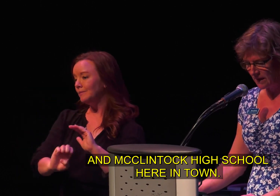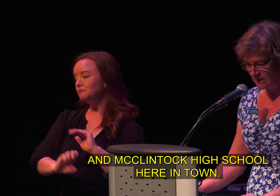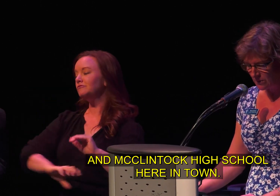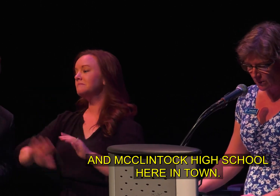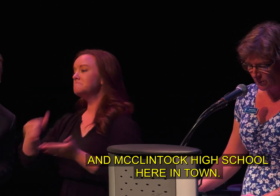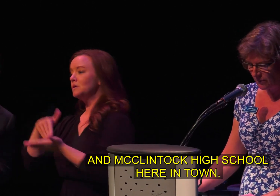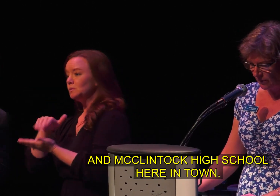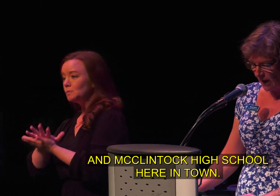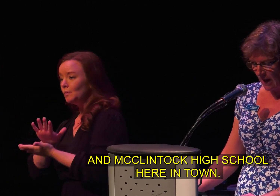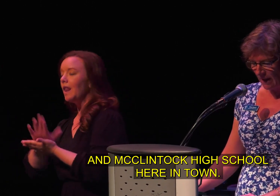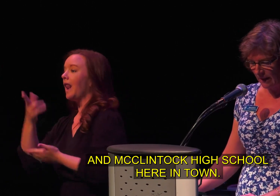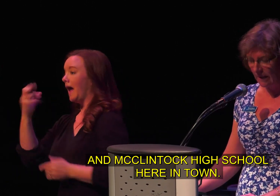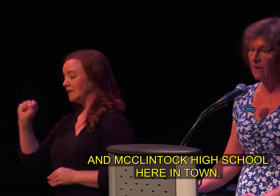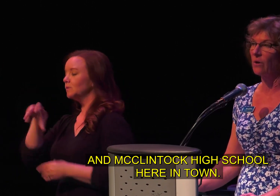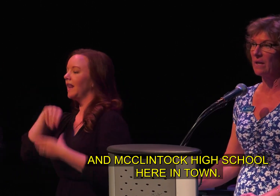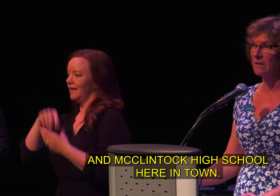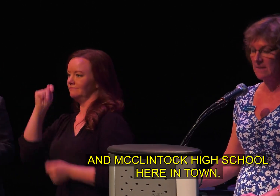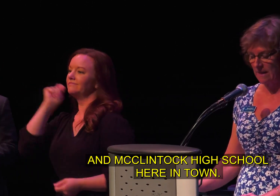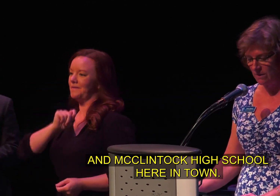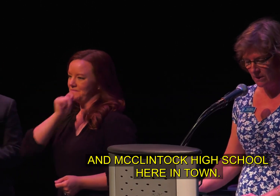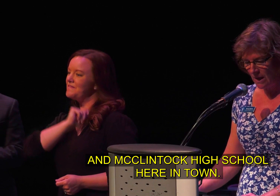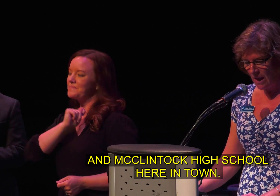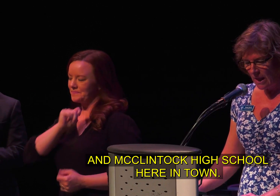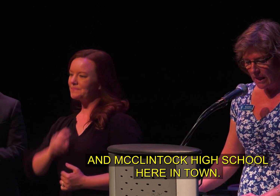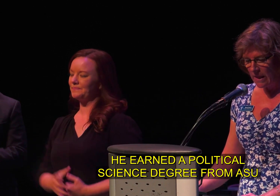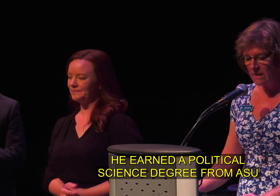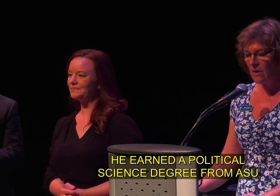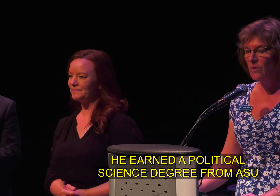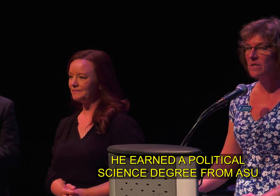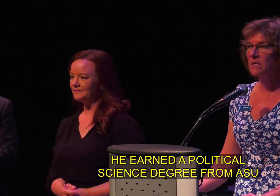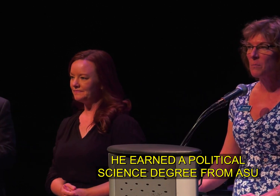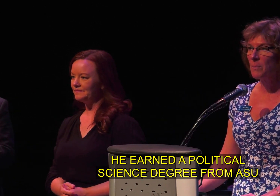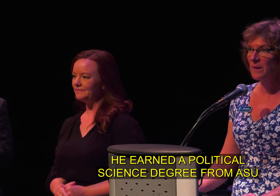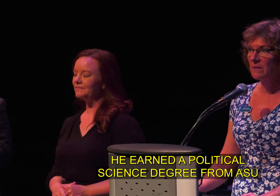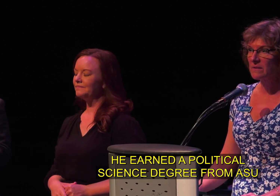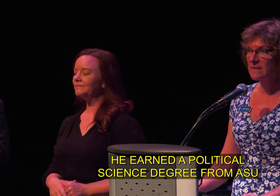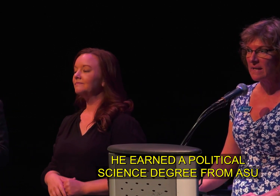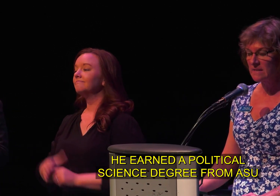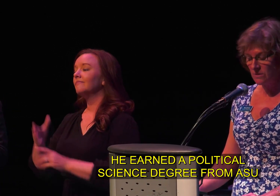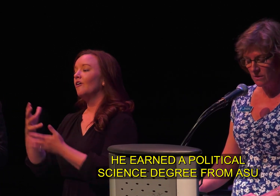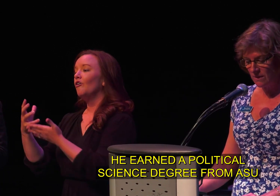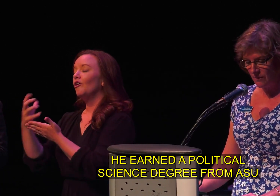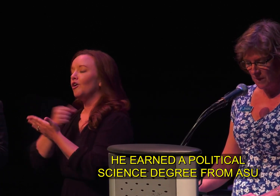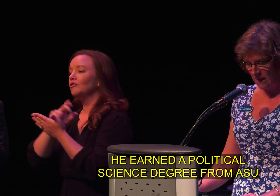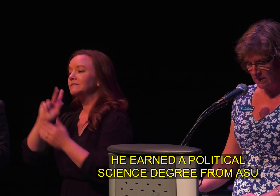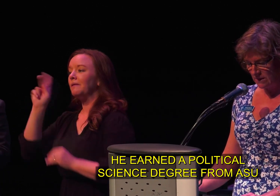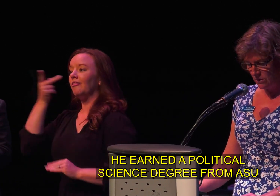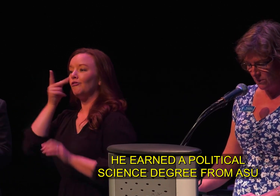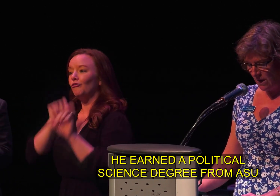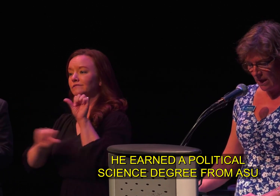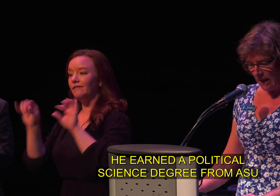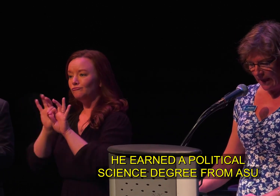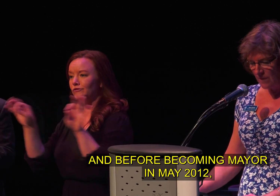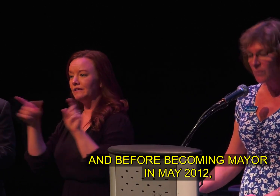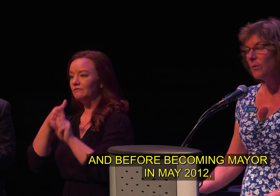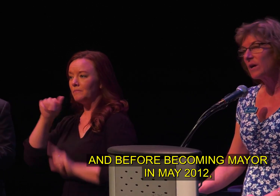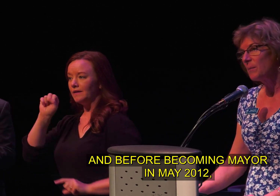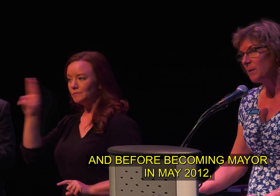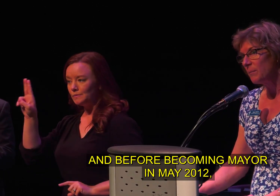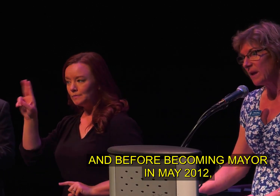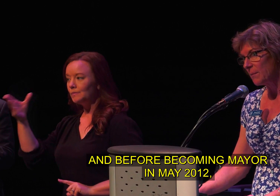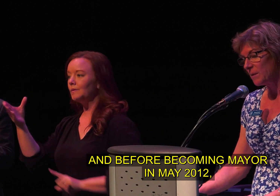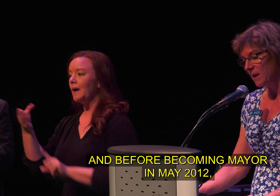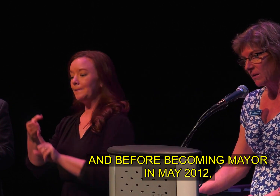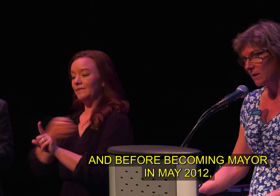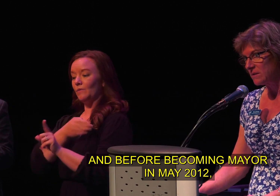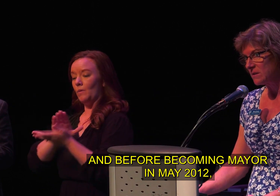McClintock High School here in town. He earned a political science degree from ASU. And before